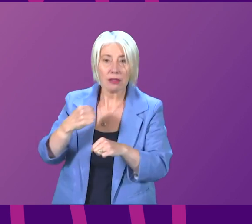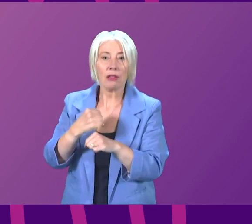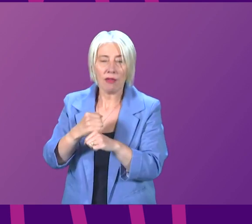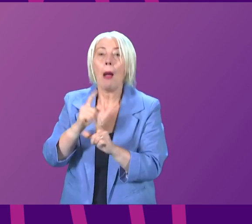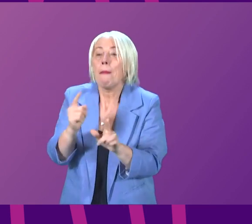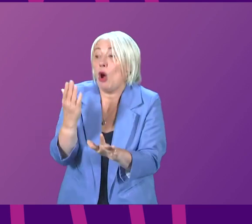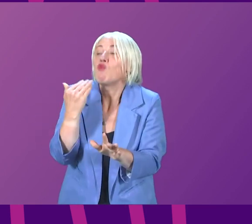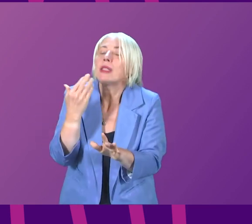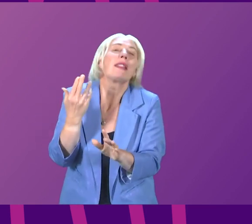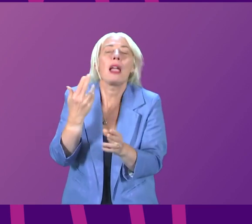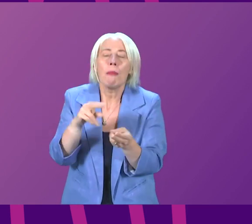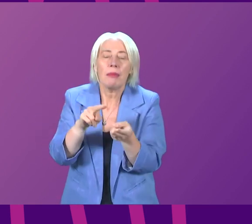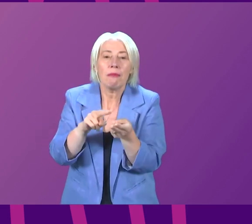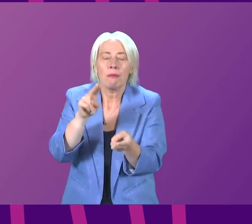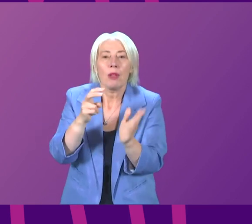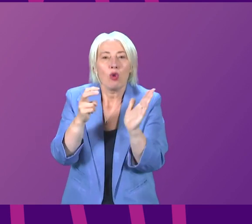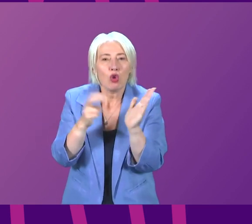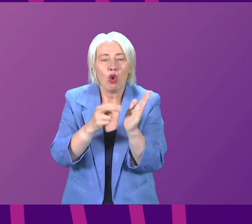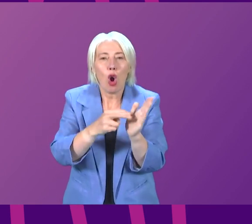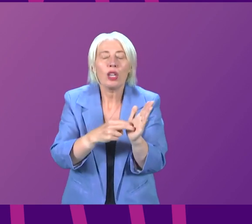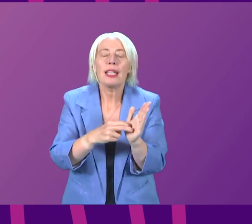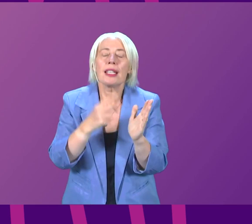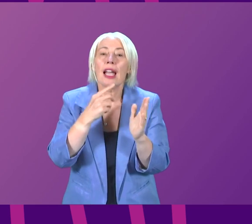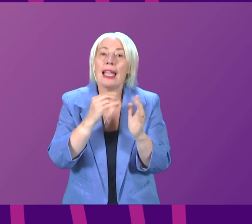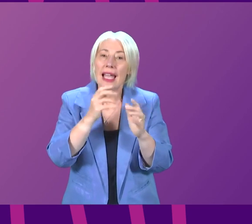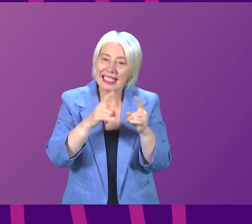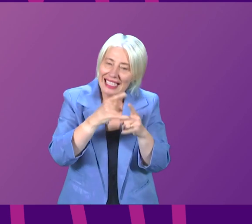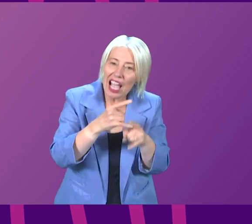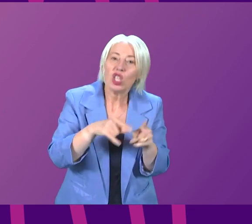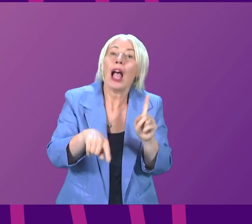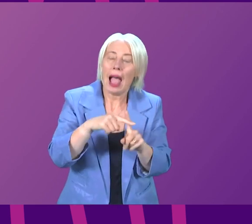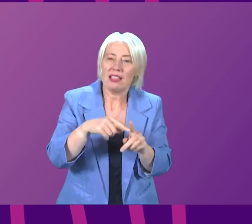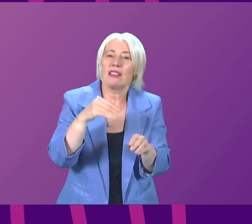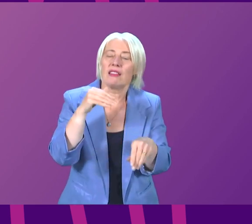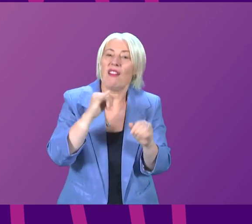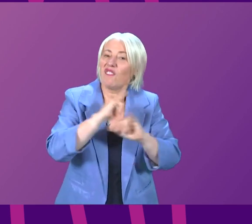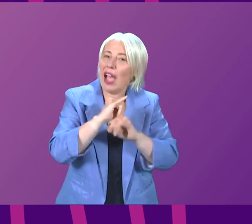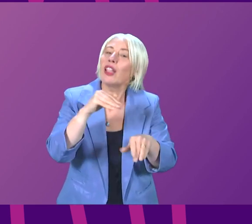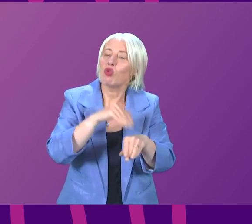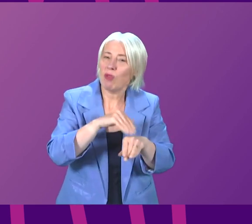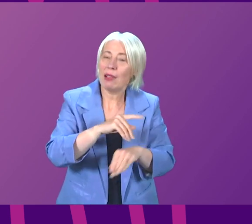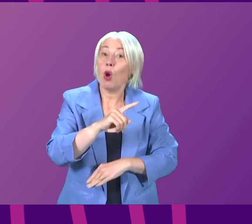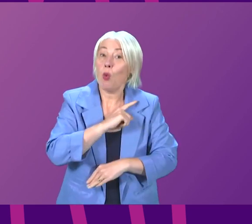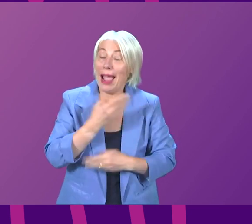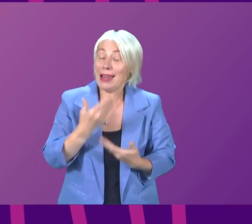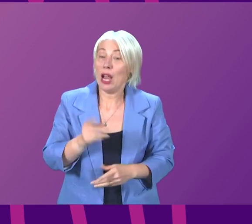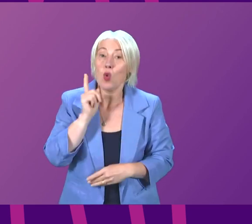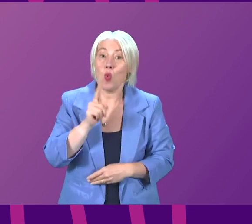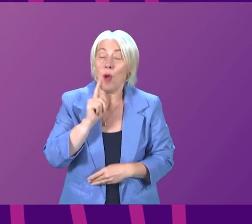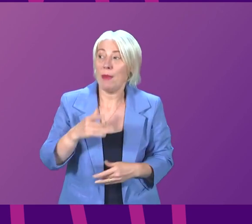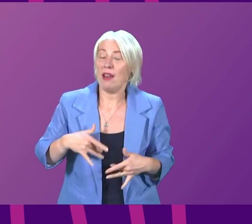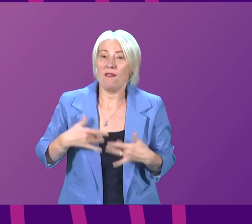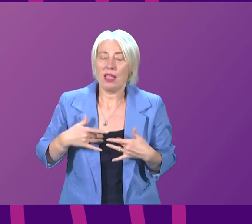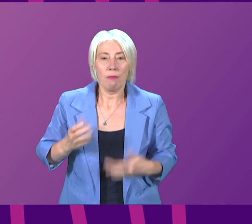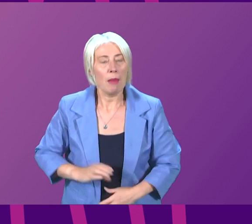there has been a rise in recorded sexual and violent crimes and that may in part be because women are feeling more